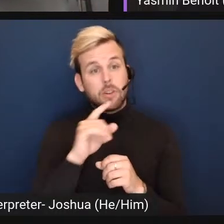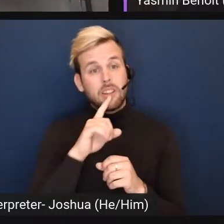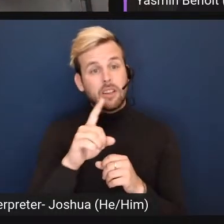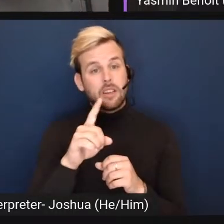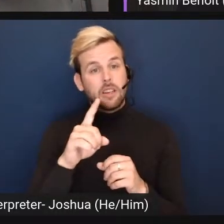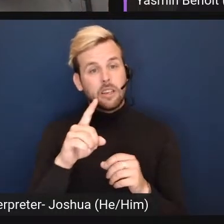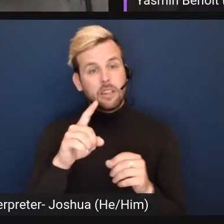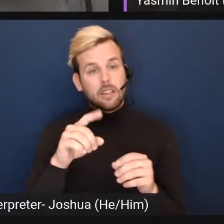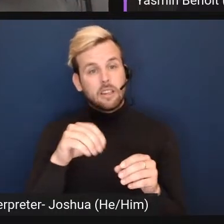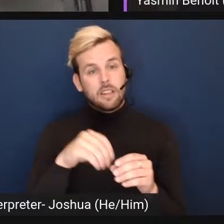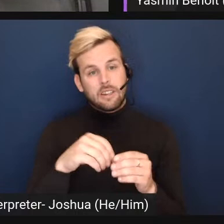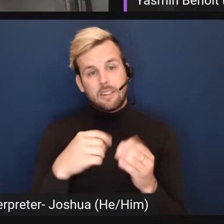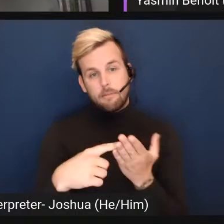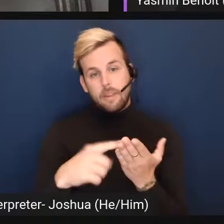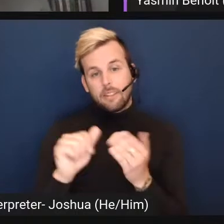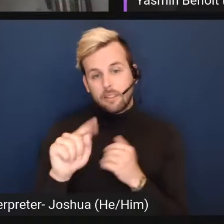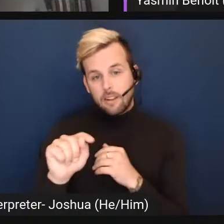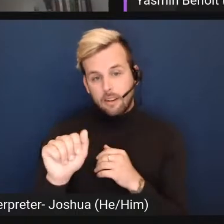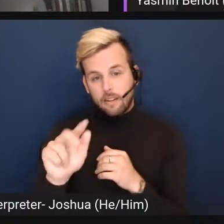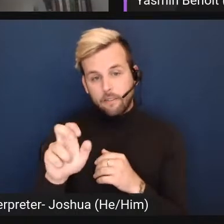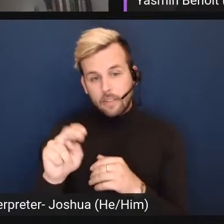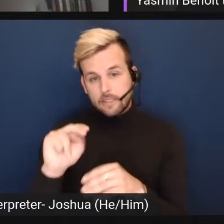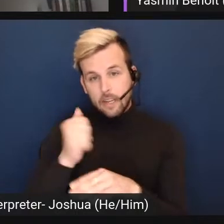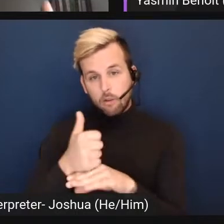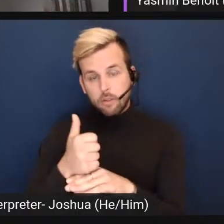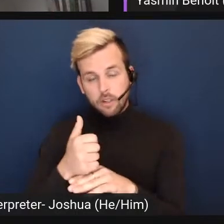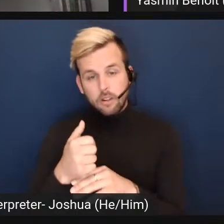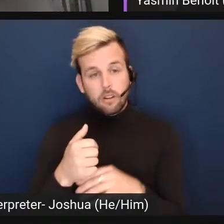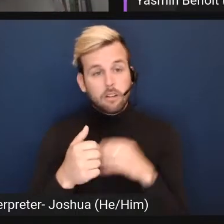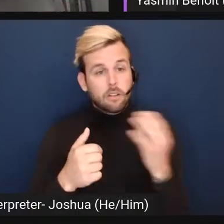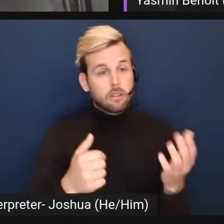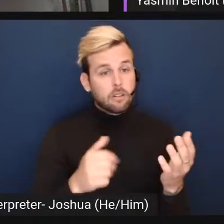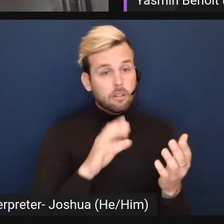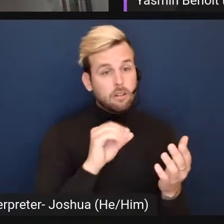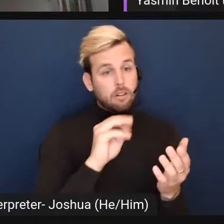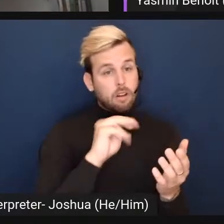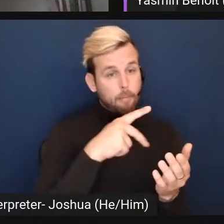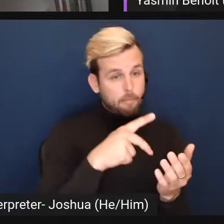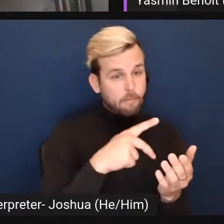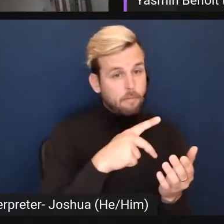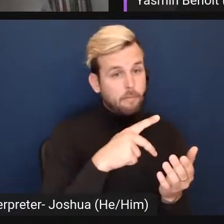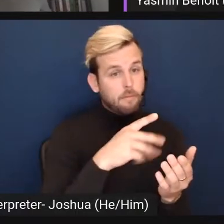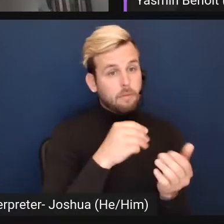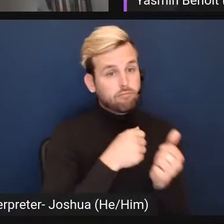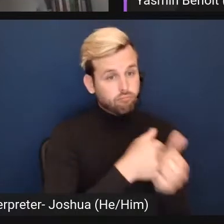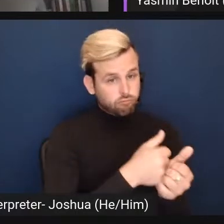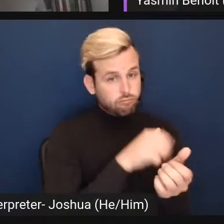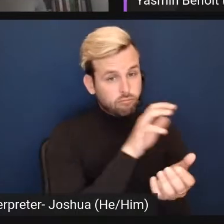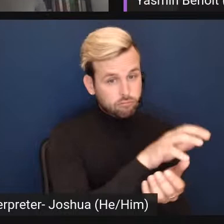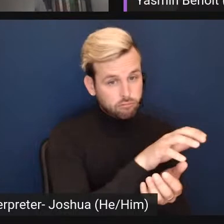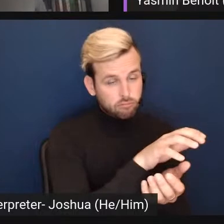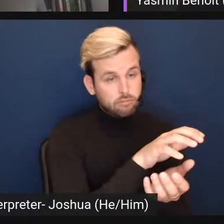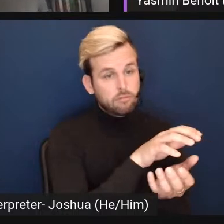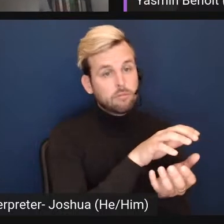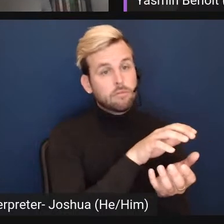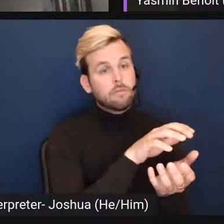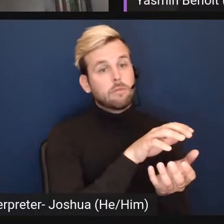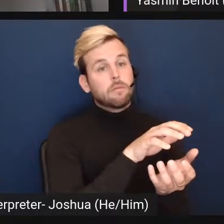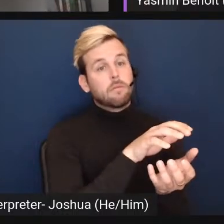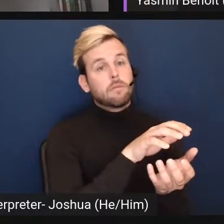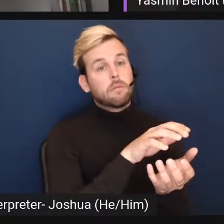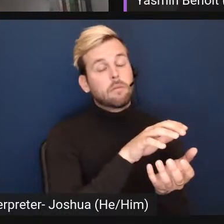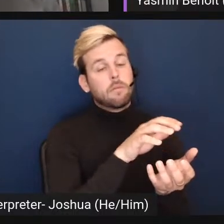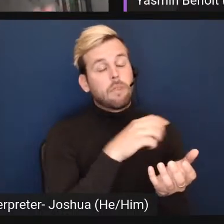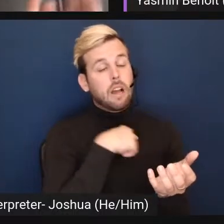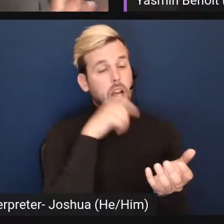in debate at aven's founding between on the one hand comprehensibility and simplicity i think that um i